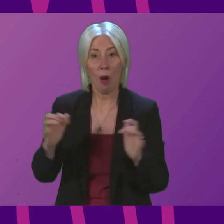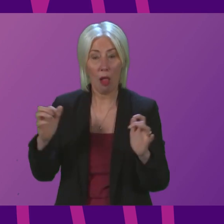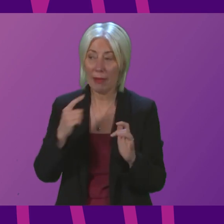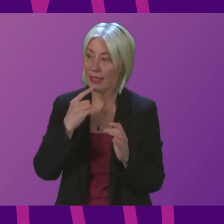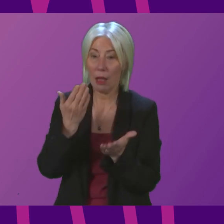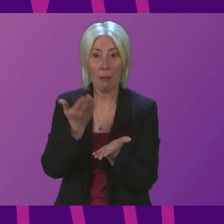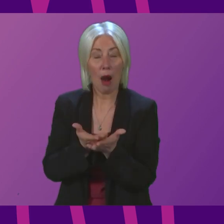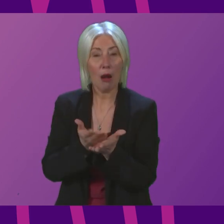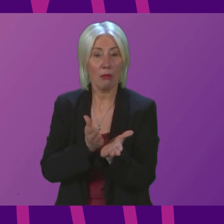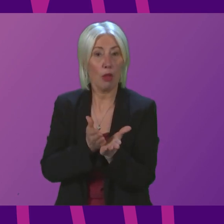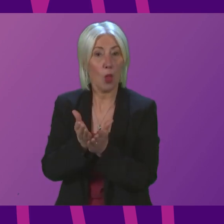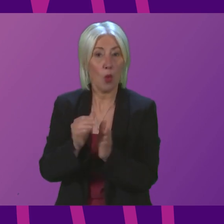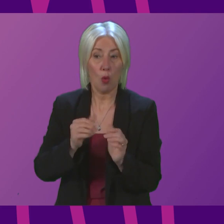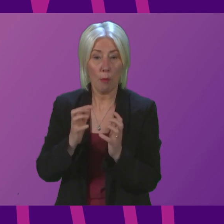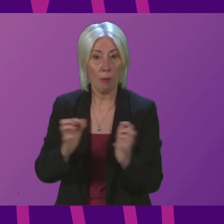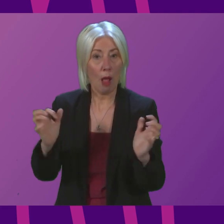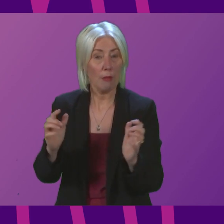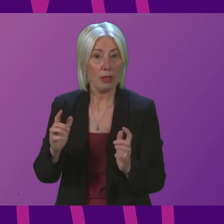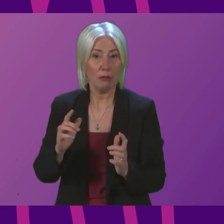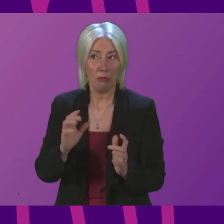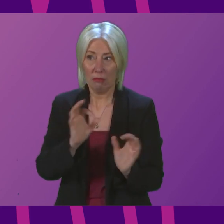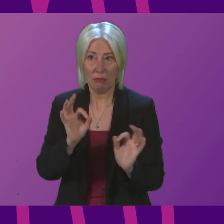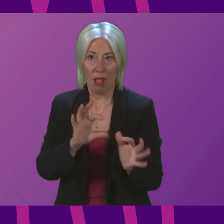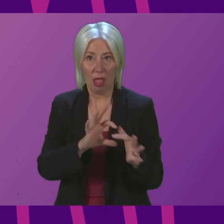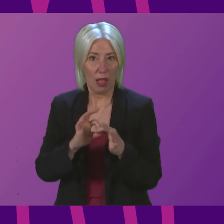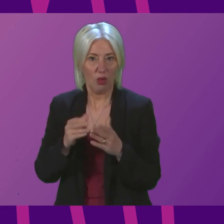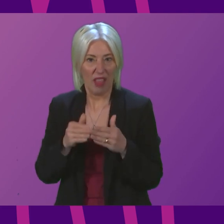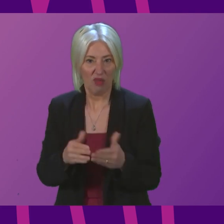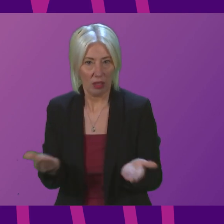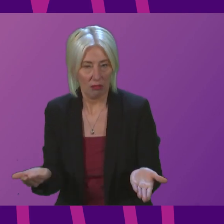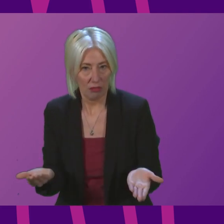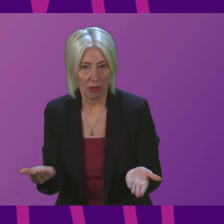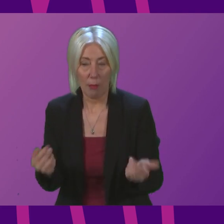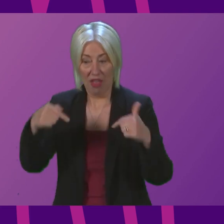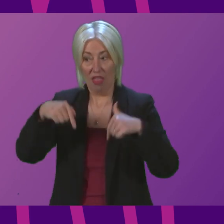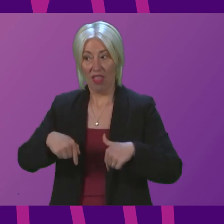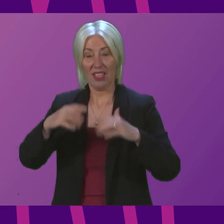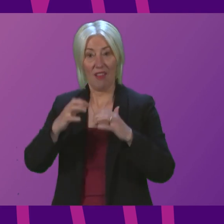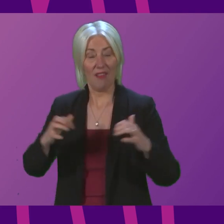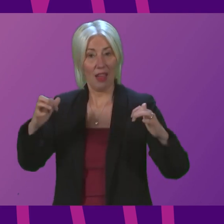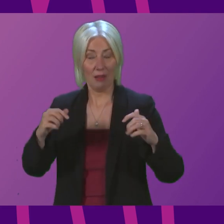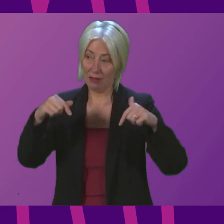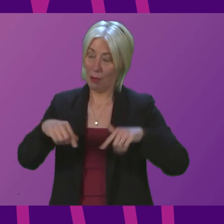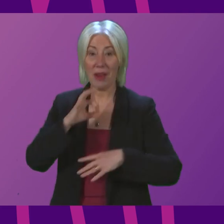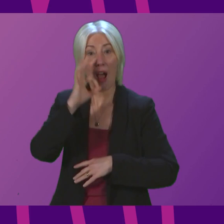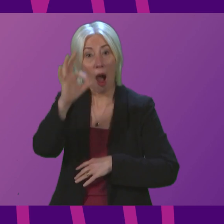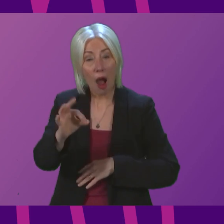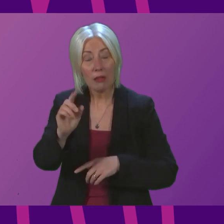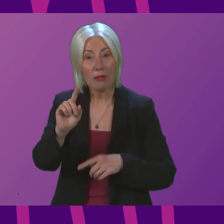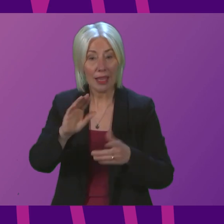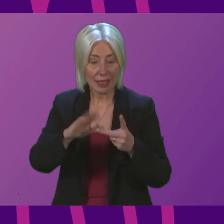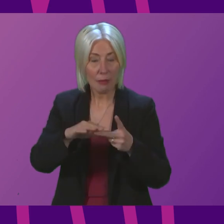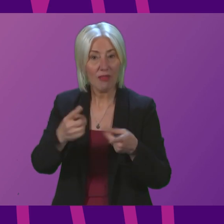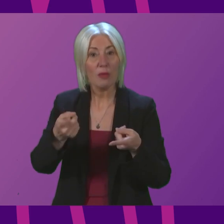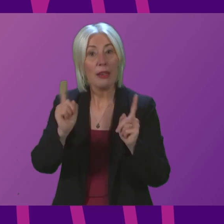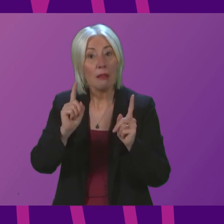bill he's taking through Parliament, none of which have anything to do with ferries, which this Parliament has asked to hear from the Deputy First Minister